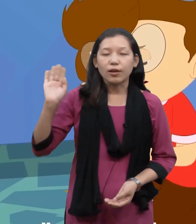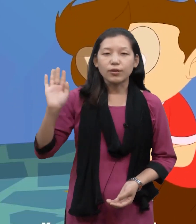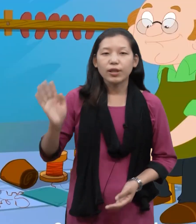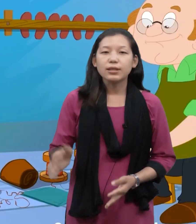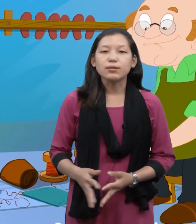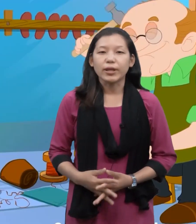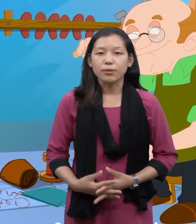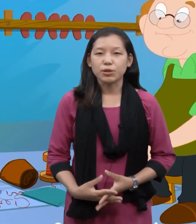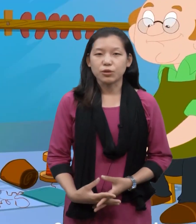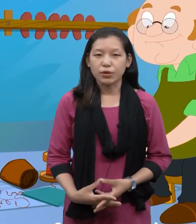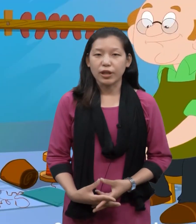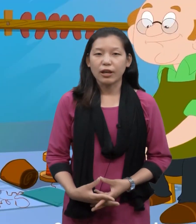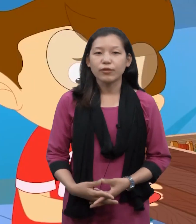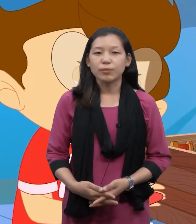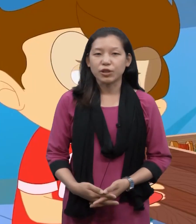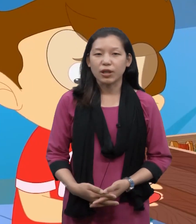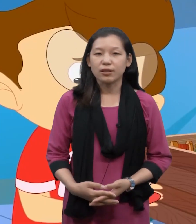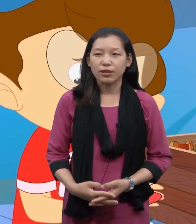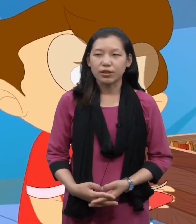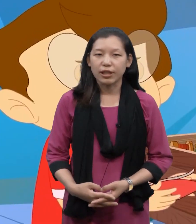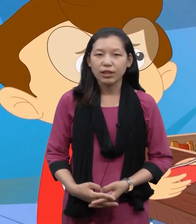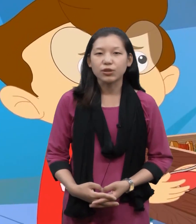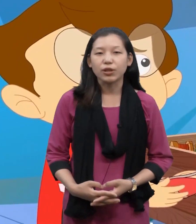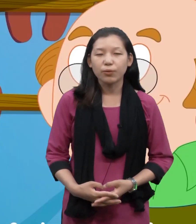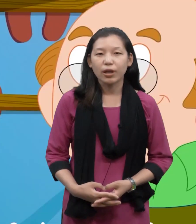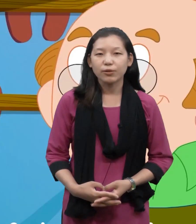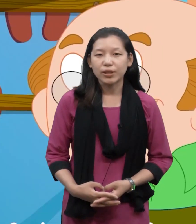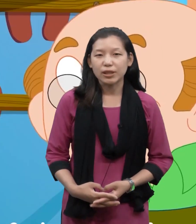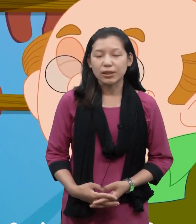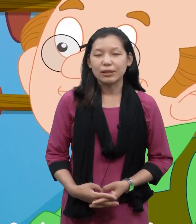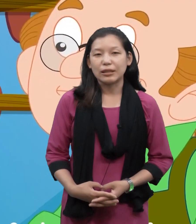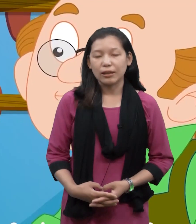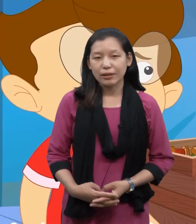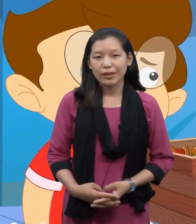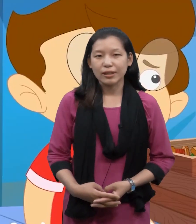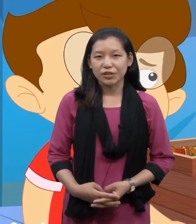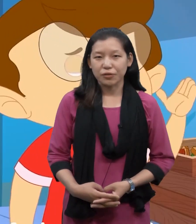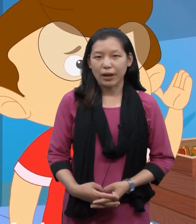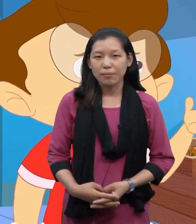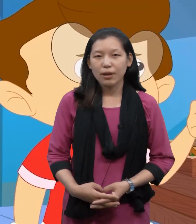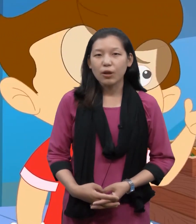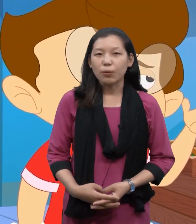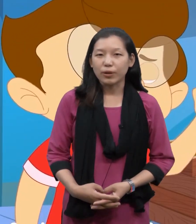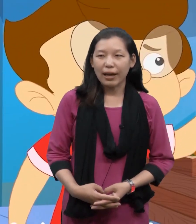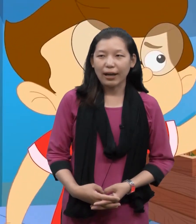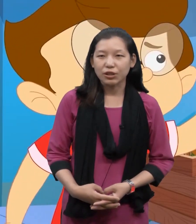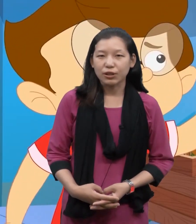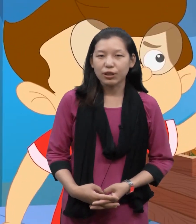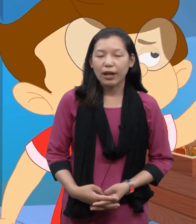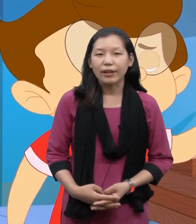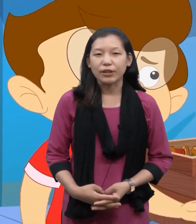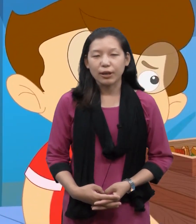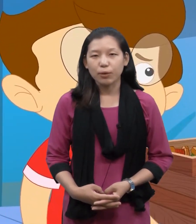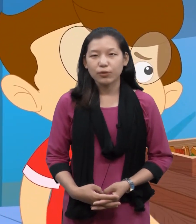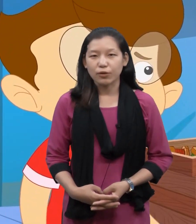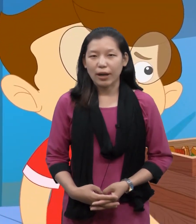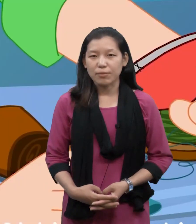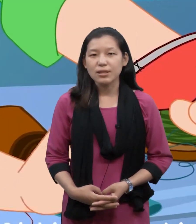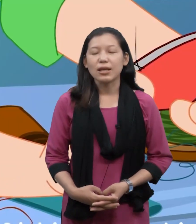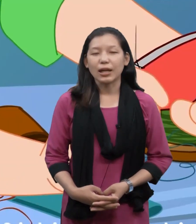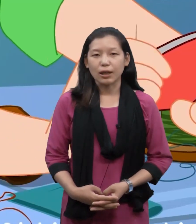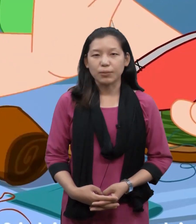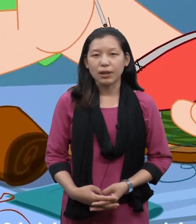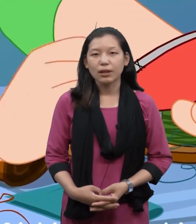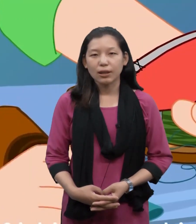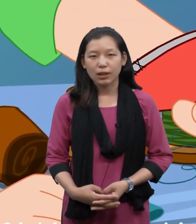Hello kids, my name is Riya from Dikshan's EduTech. Today we are going to learn another English rhyme with action and the name of the